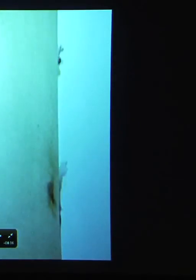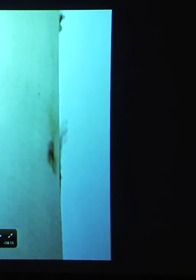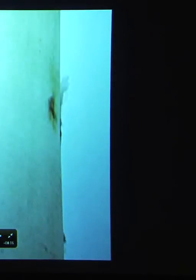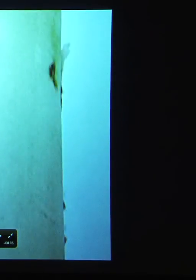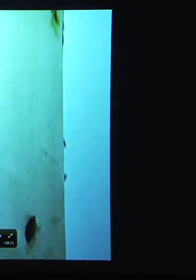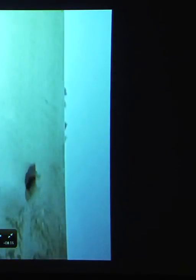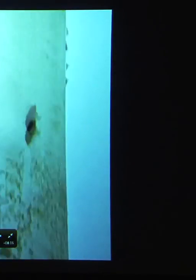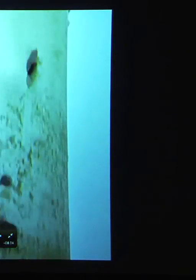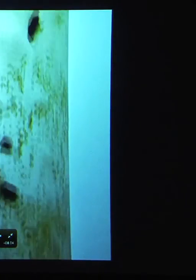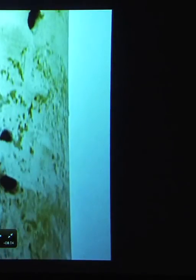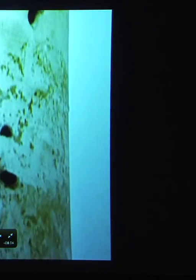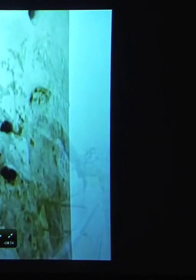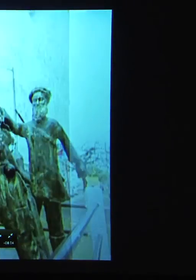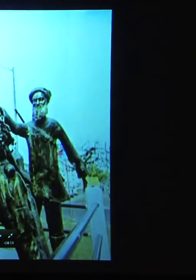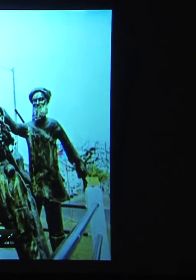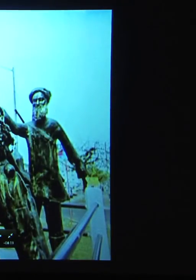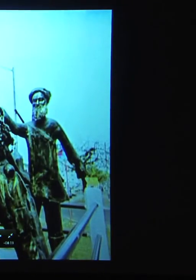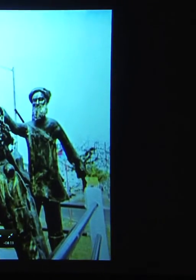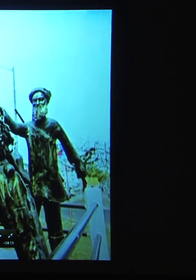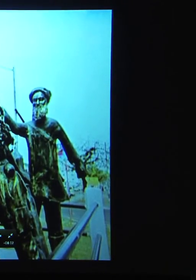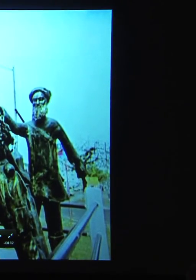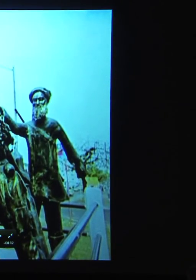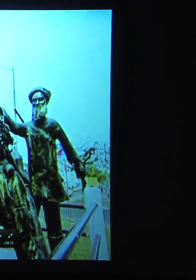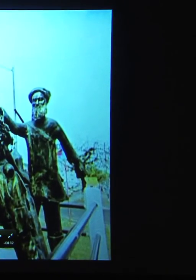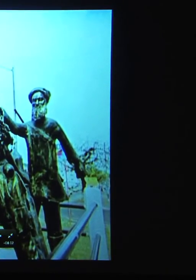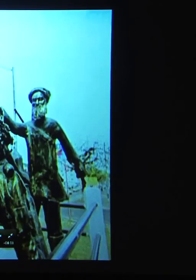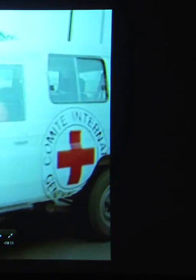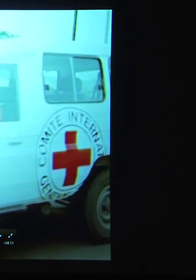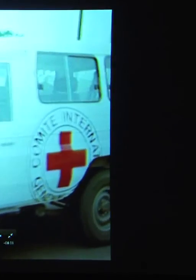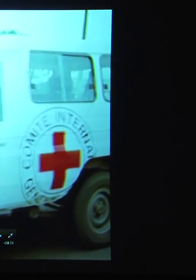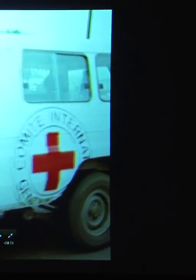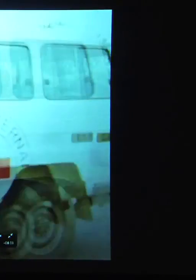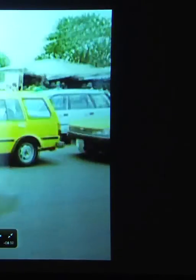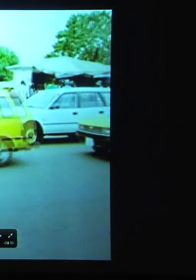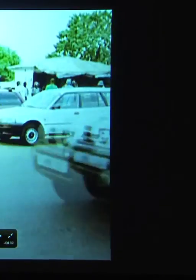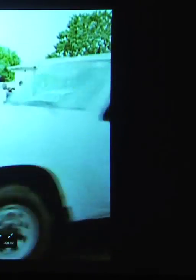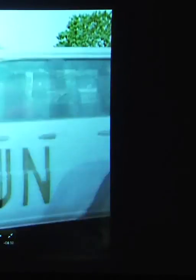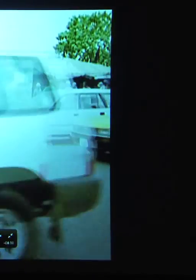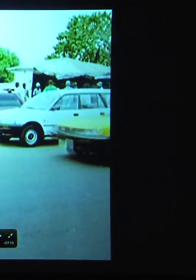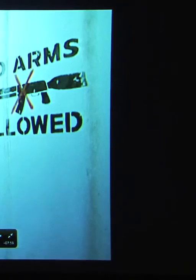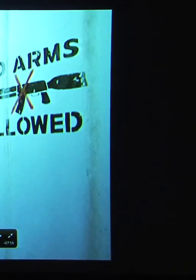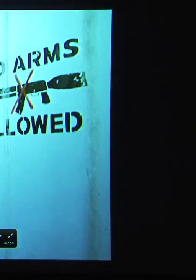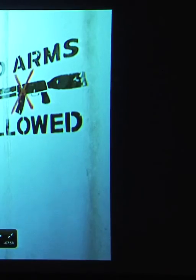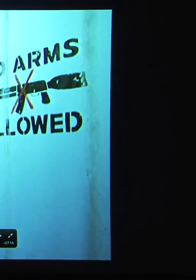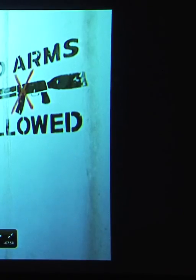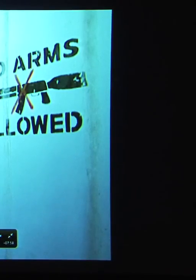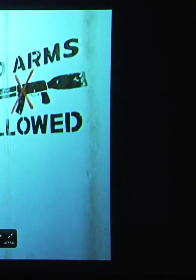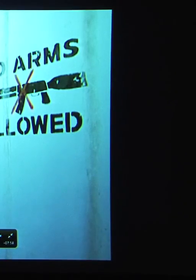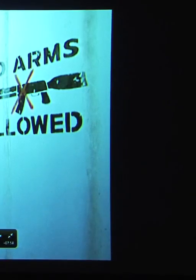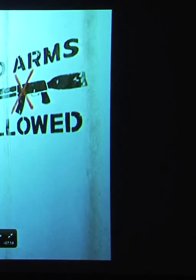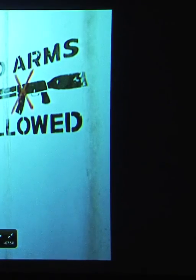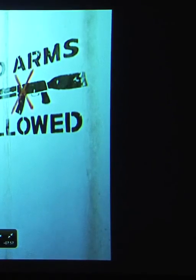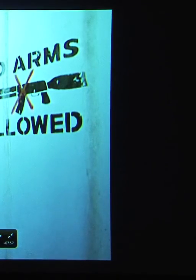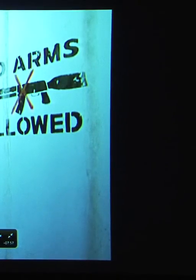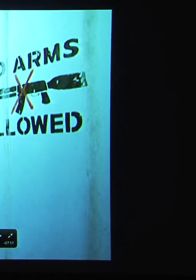and today you'll find them full of hardship and hope. Hope brought by organizations like the Red Cross and delivered by real live